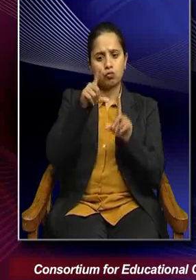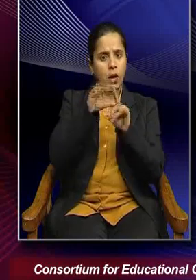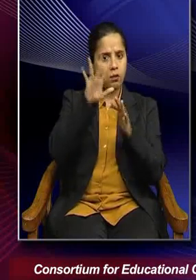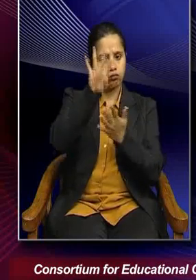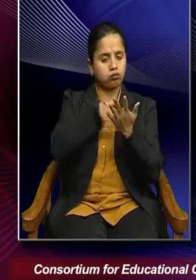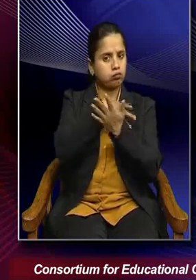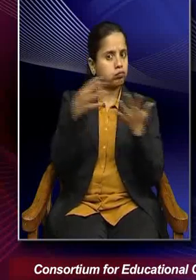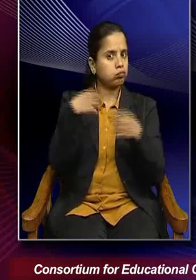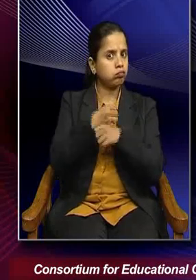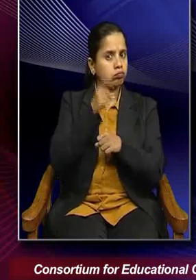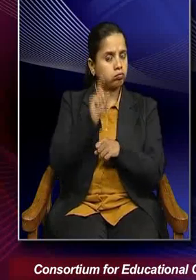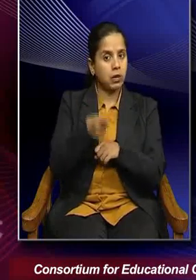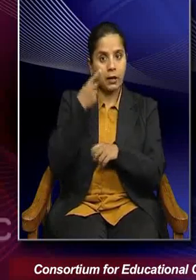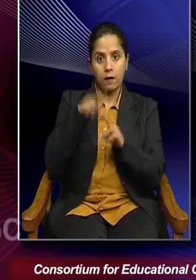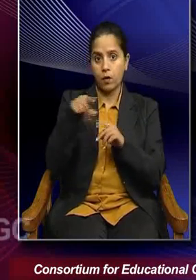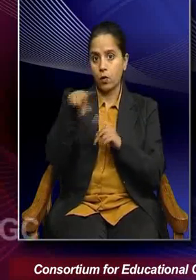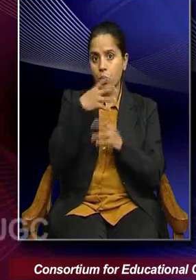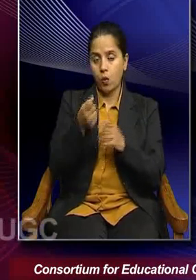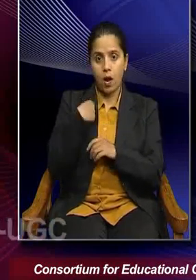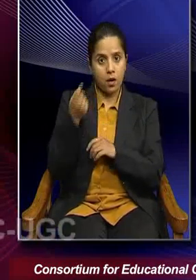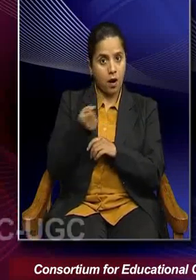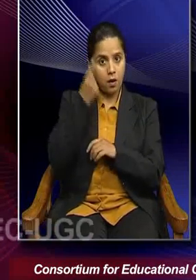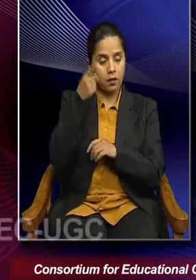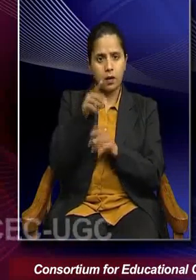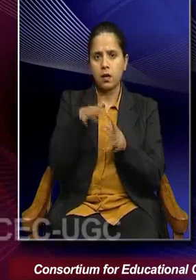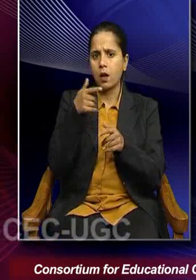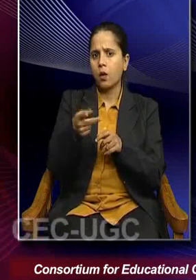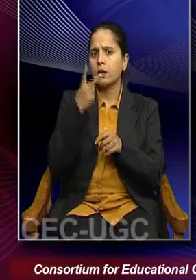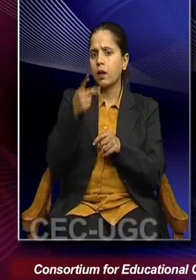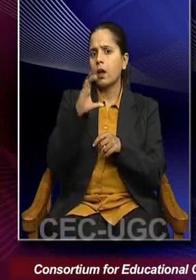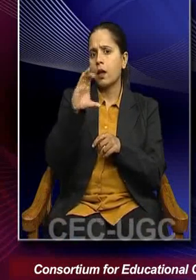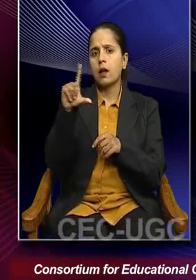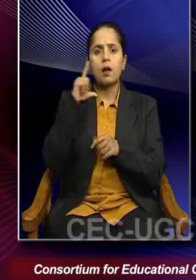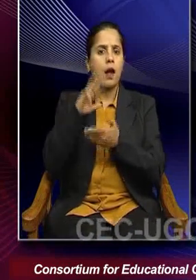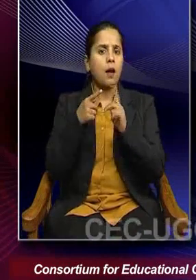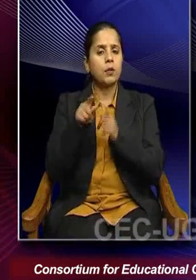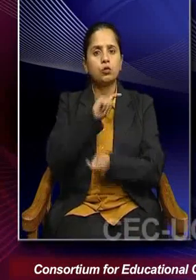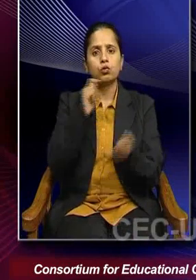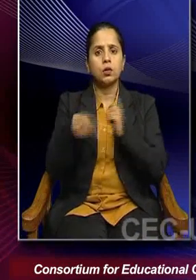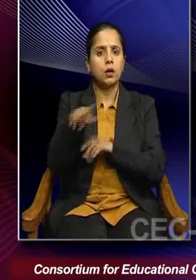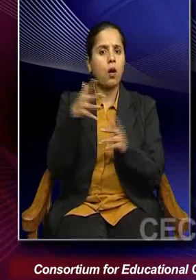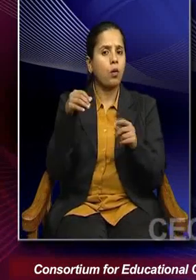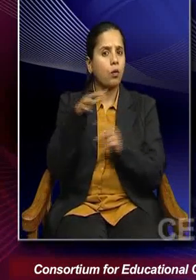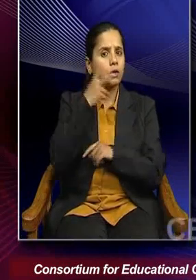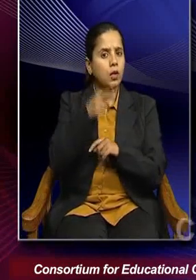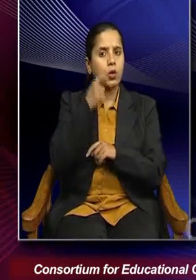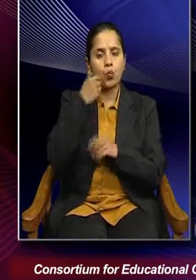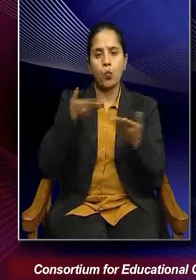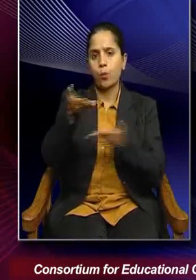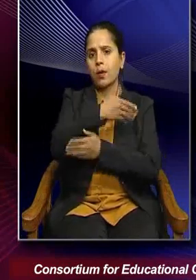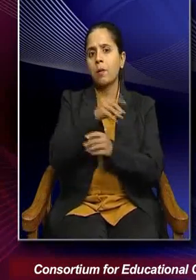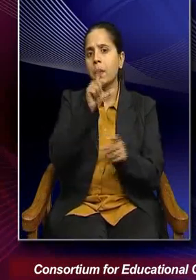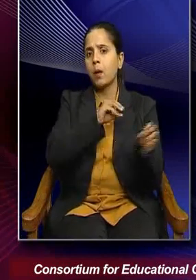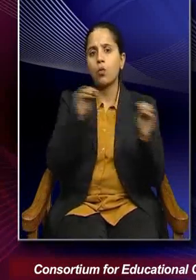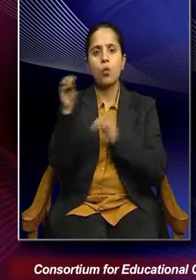place, if we have to understand how these climate change are actually modifying the human migration patterns.